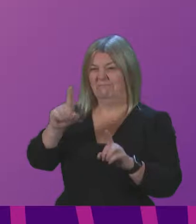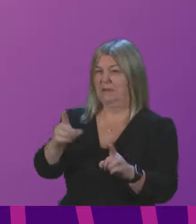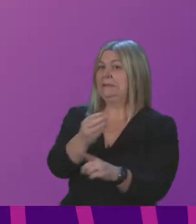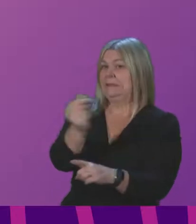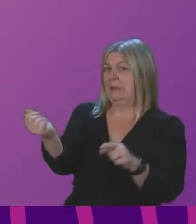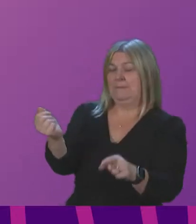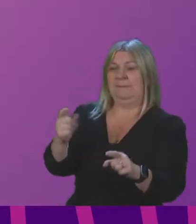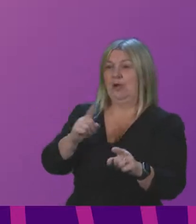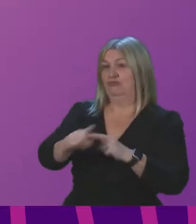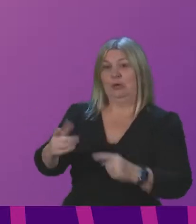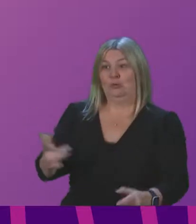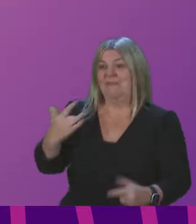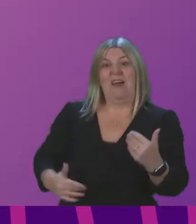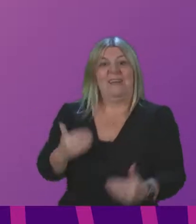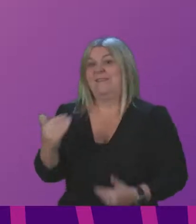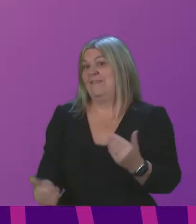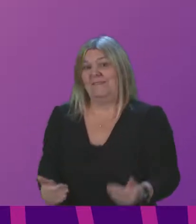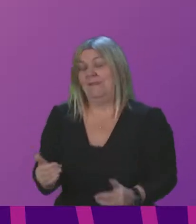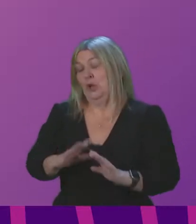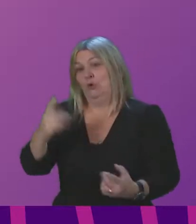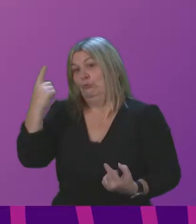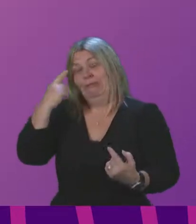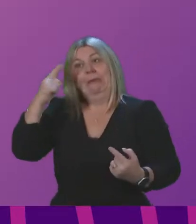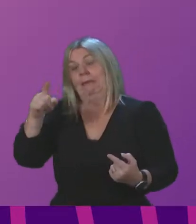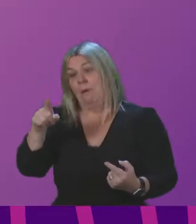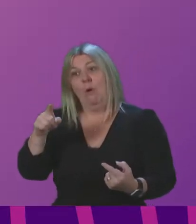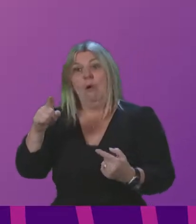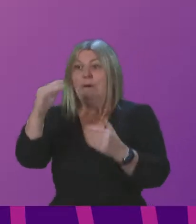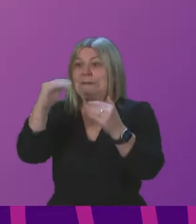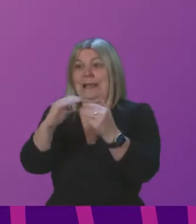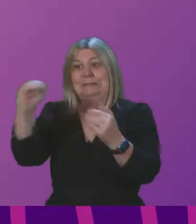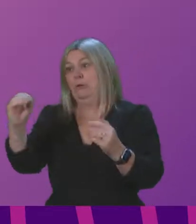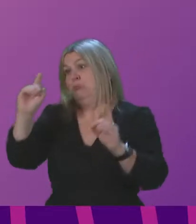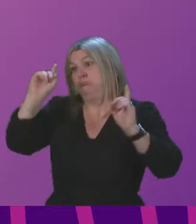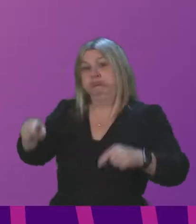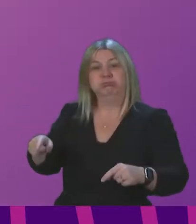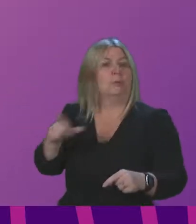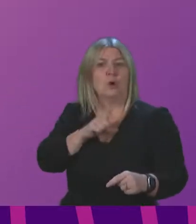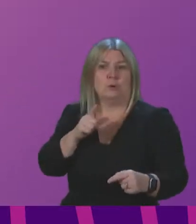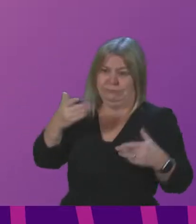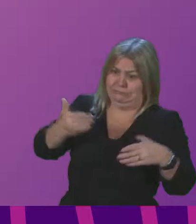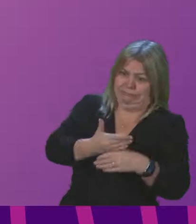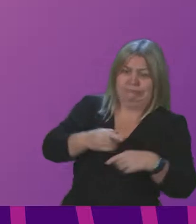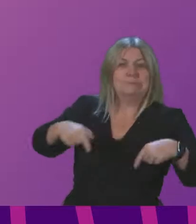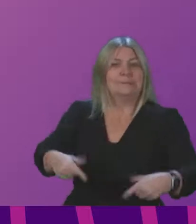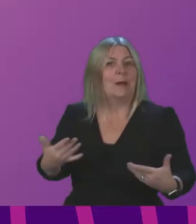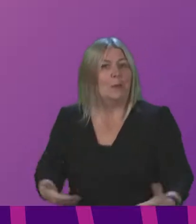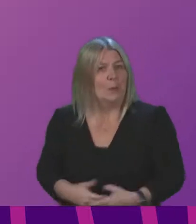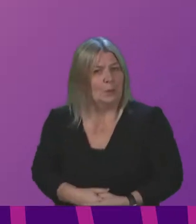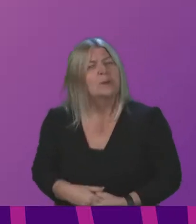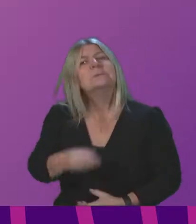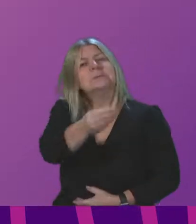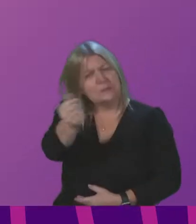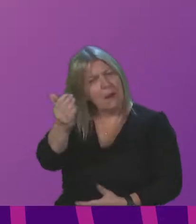survival mode and may not feel at this point able to look any further ahead. Businesses are recognising the importance of the transition to net zero,